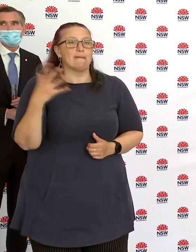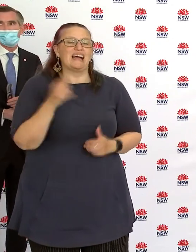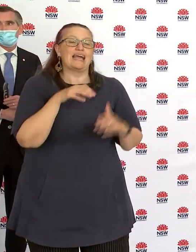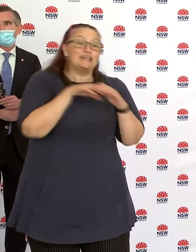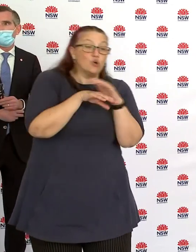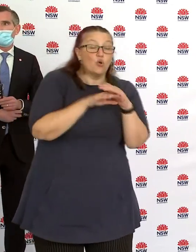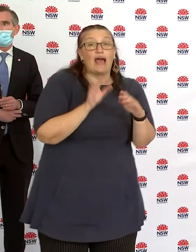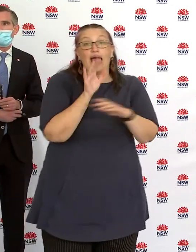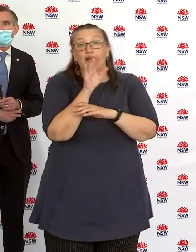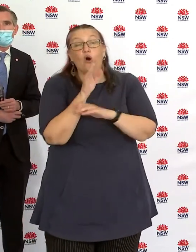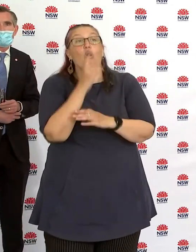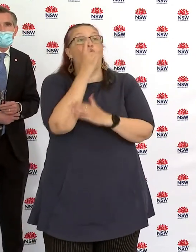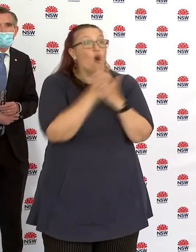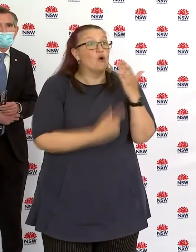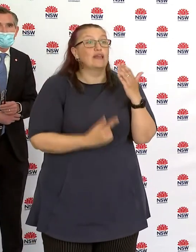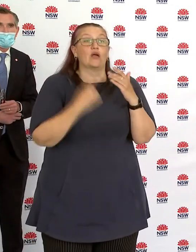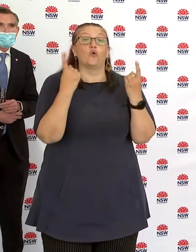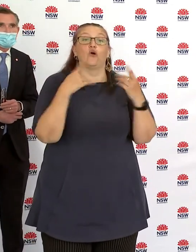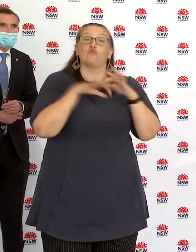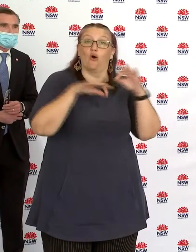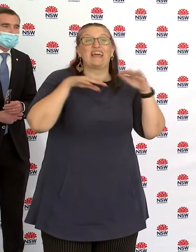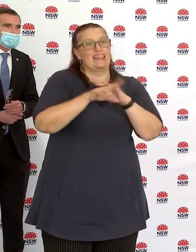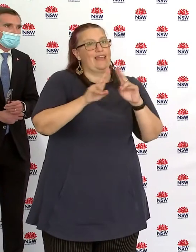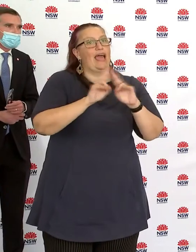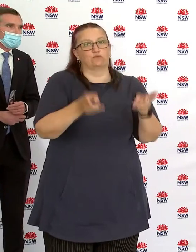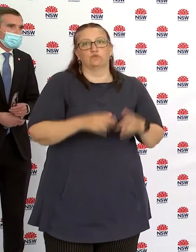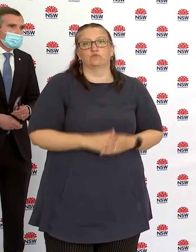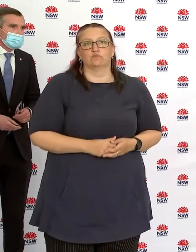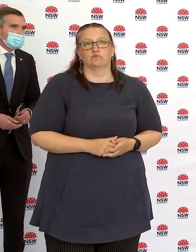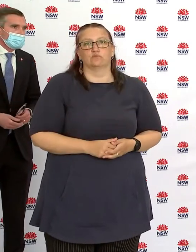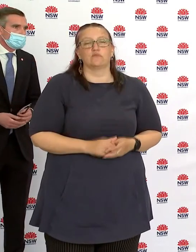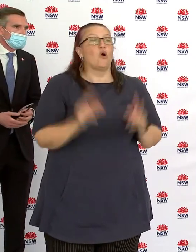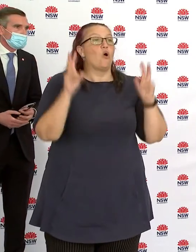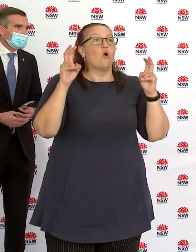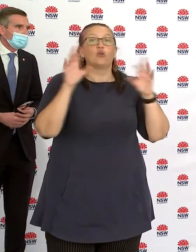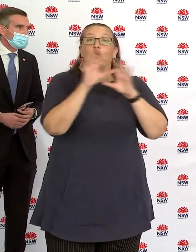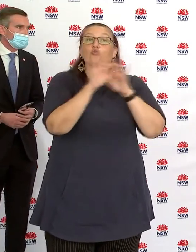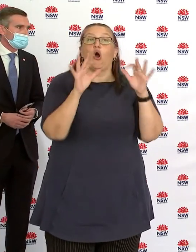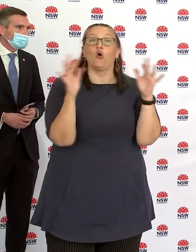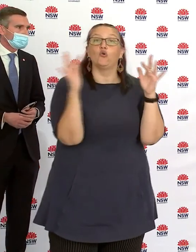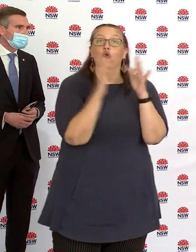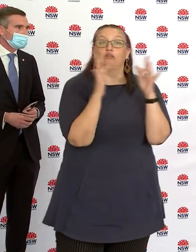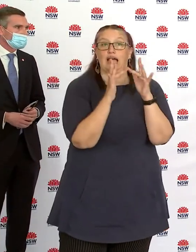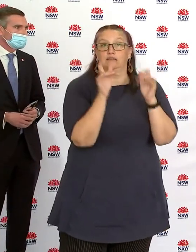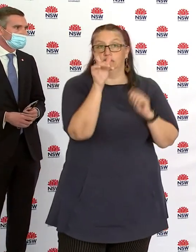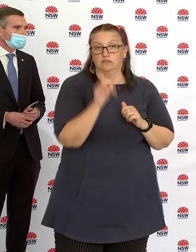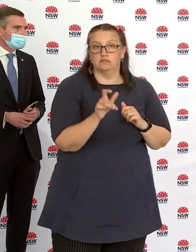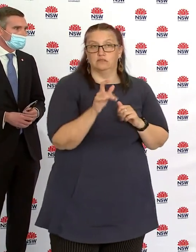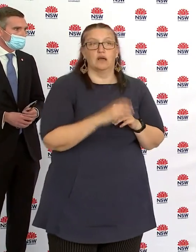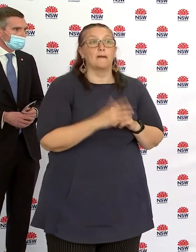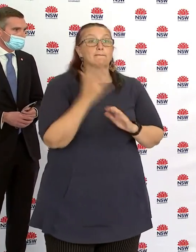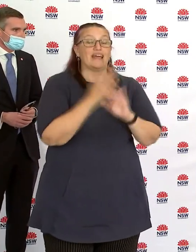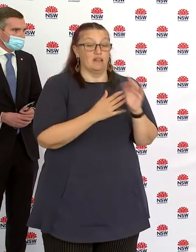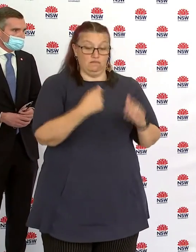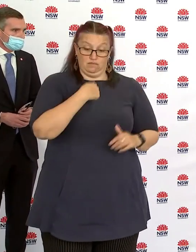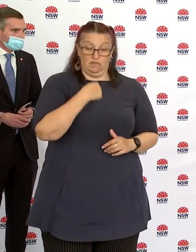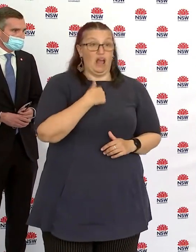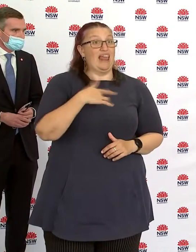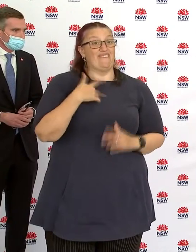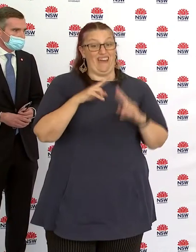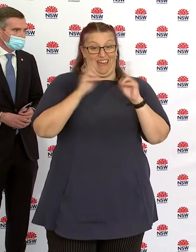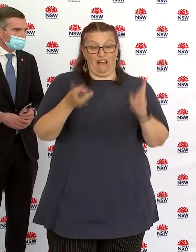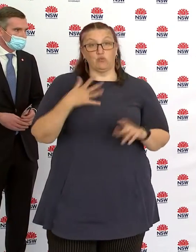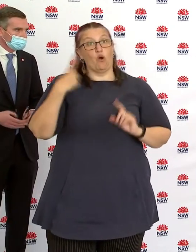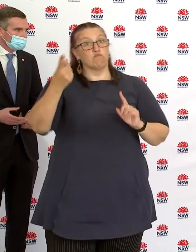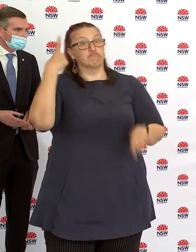externally, by a range of measures. Firstly, no contact with those households. In some cases, we would ask those residents of those households